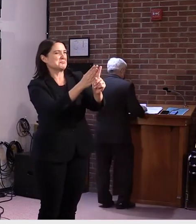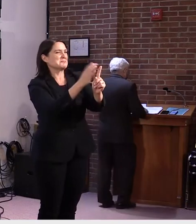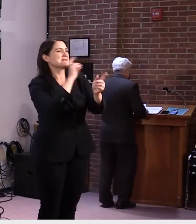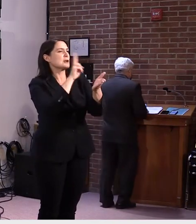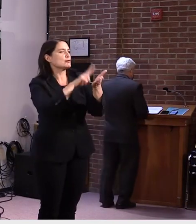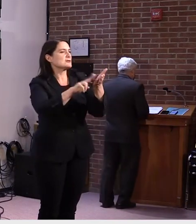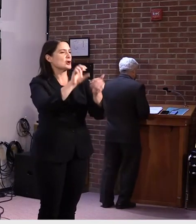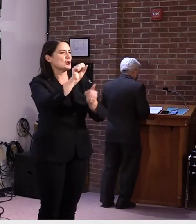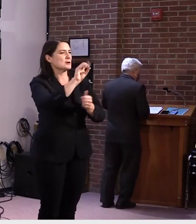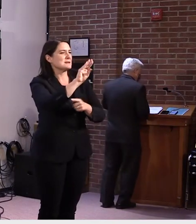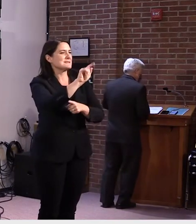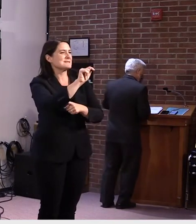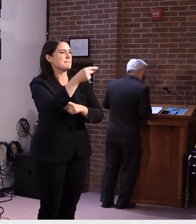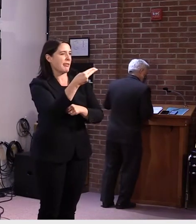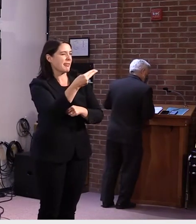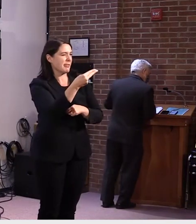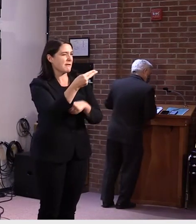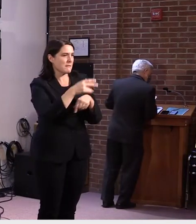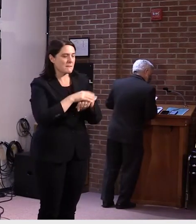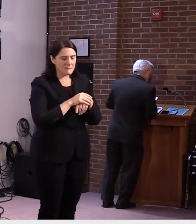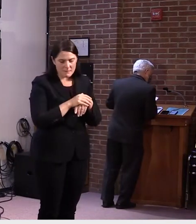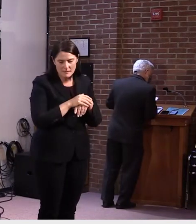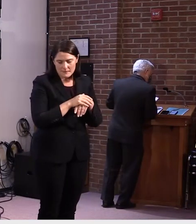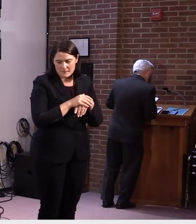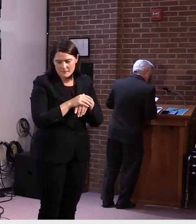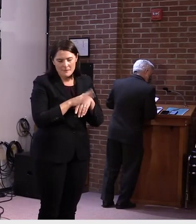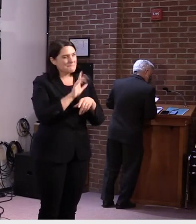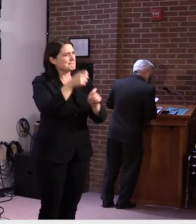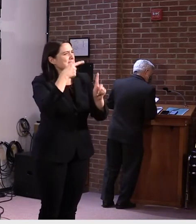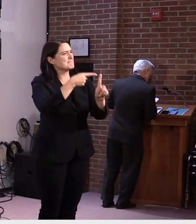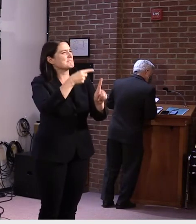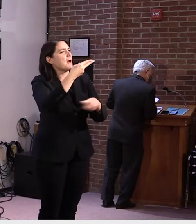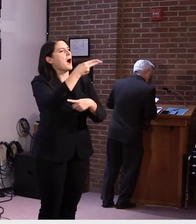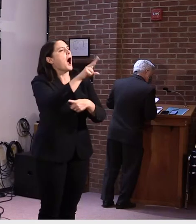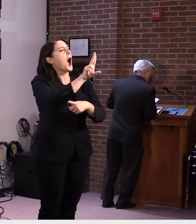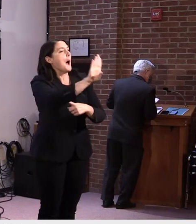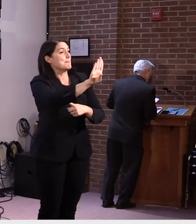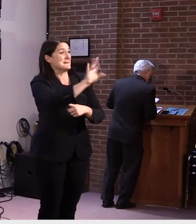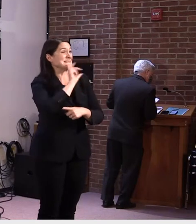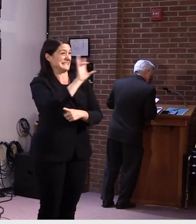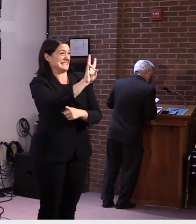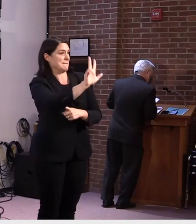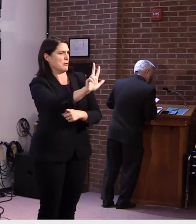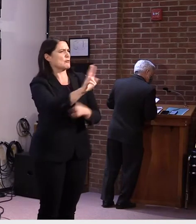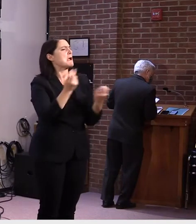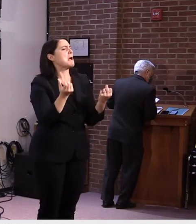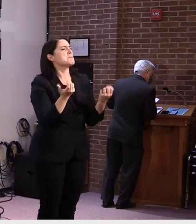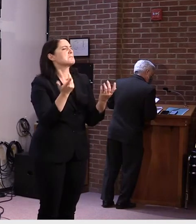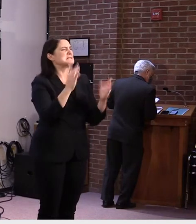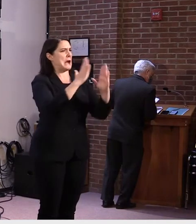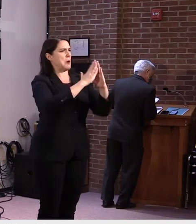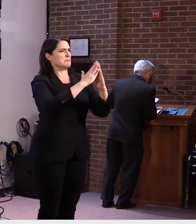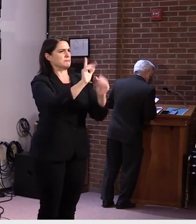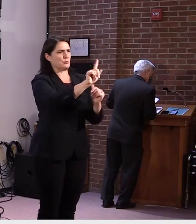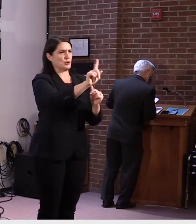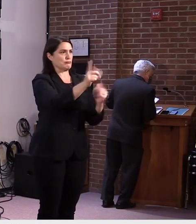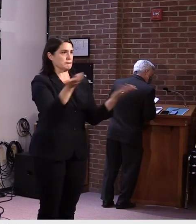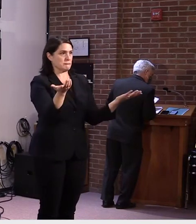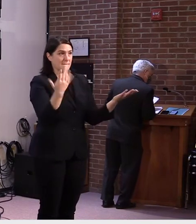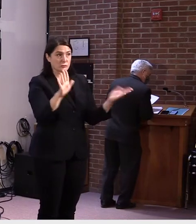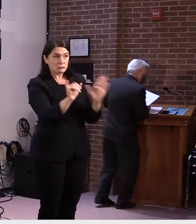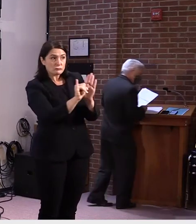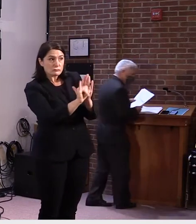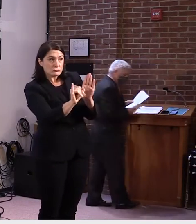73 hubs, uh, that you've described, um, have you identified the towns where you would like to see them cited?